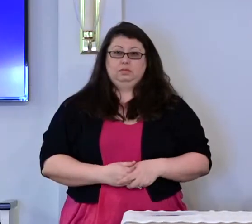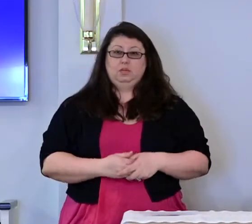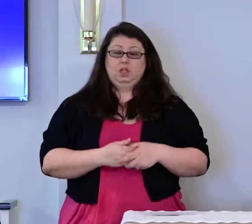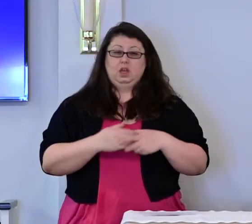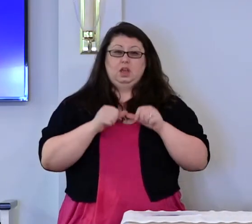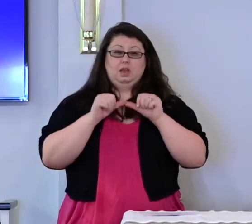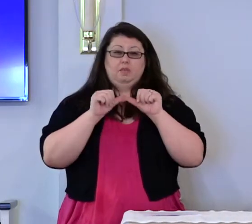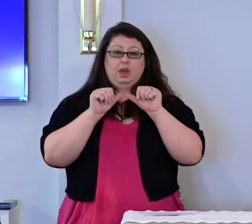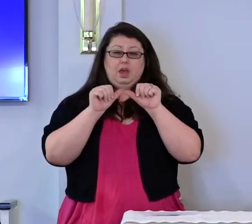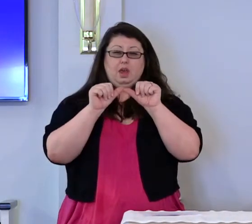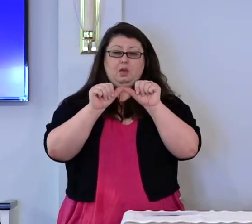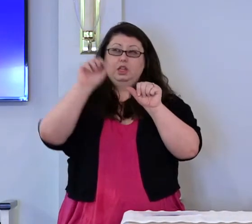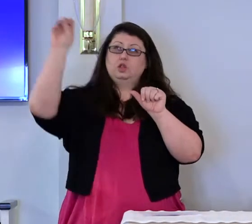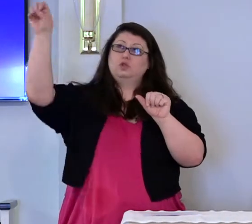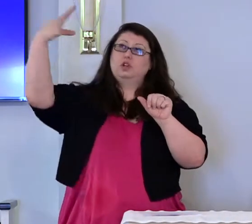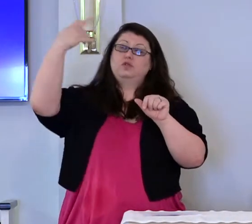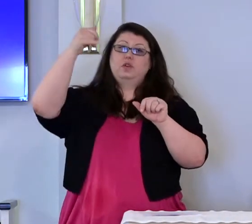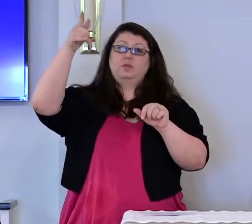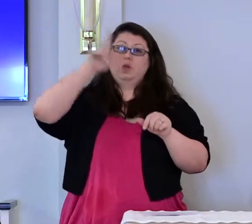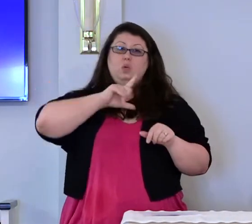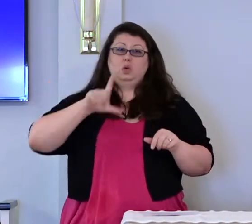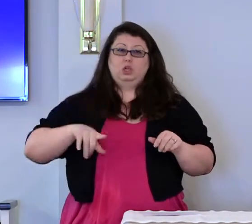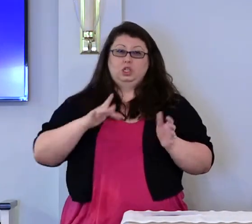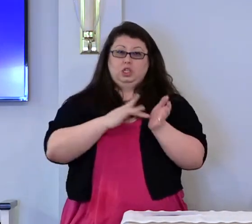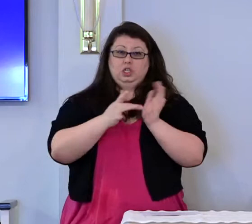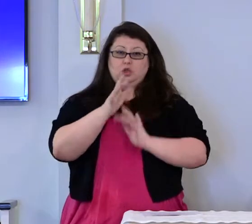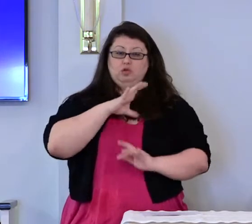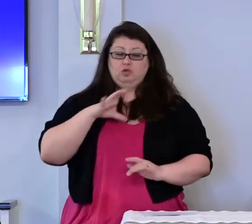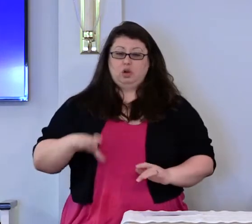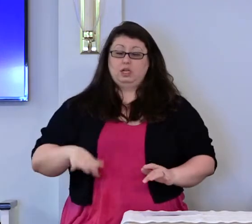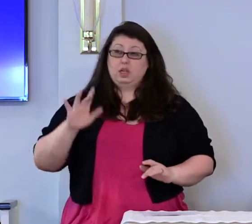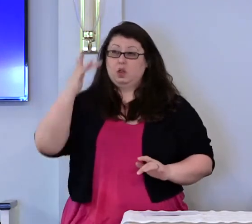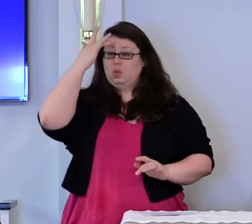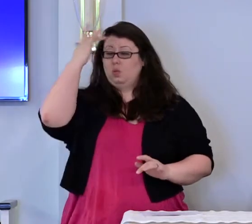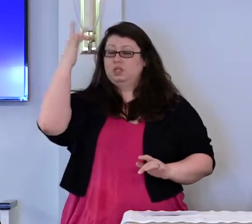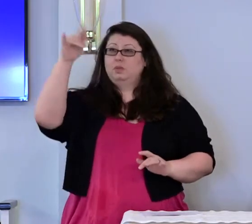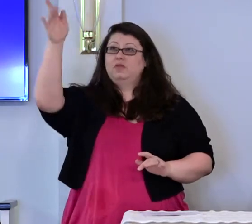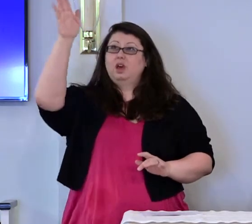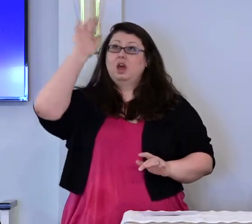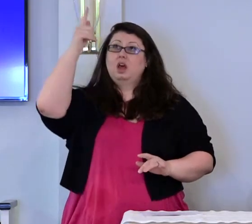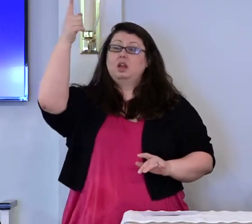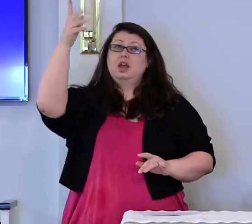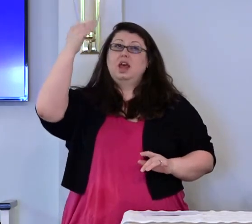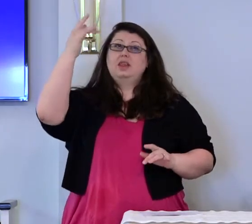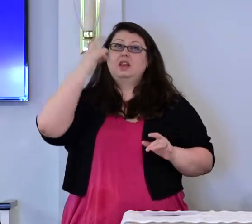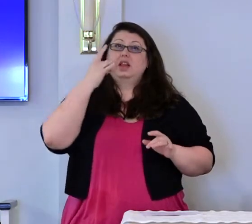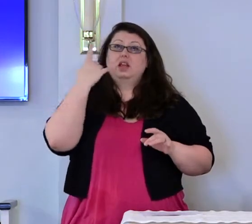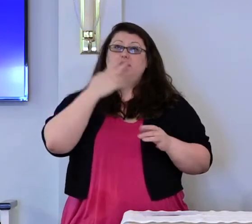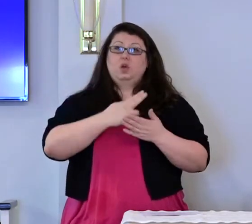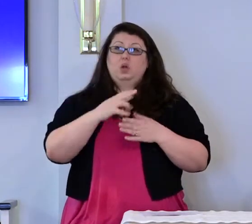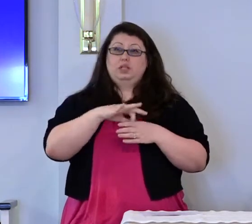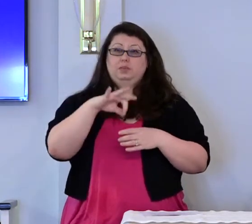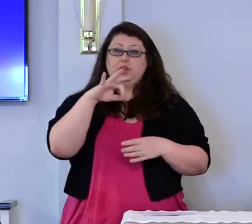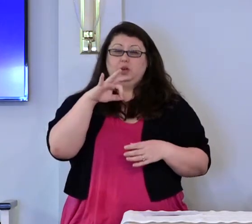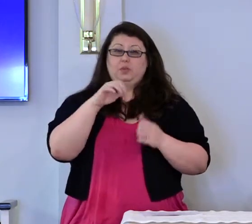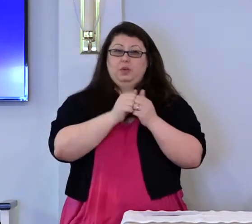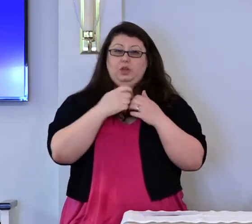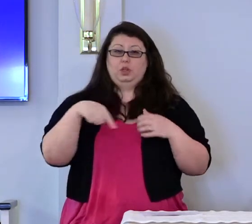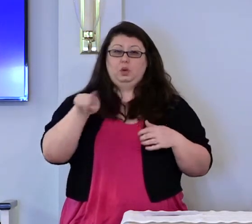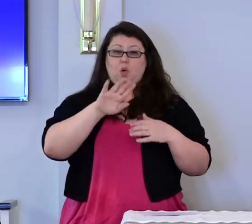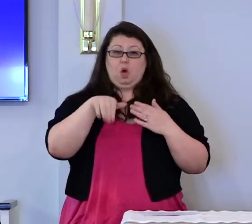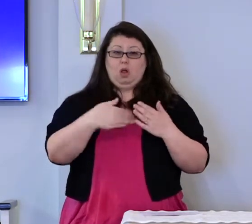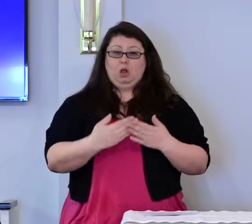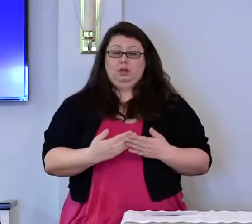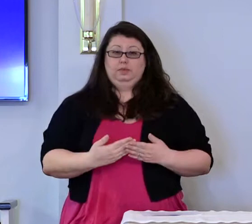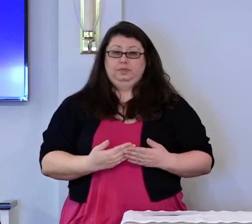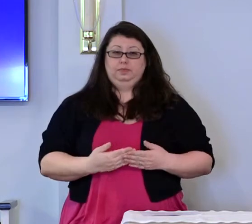The boundless grace of our Lord Jesus Christ, the wisdom of God, and the light of the Holy Spirit be with you